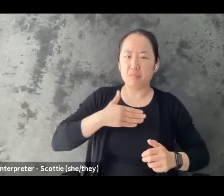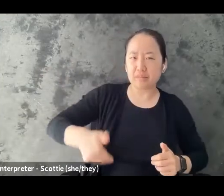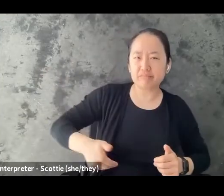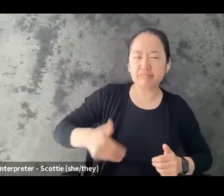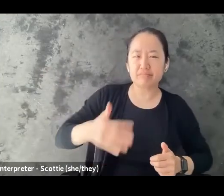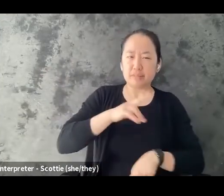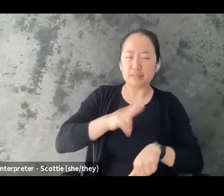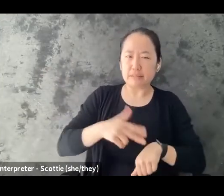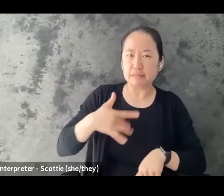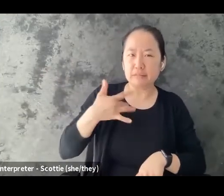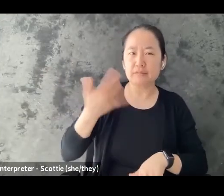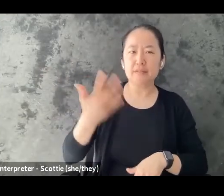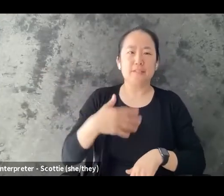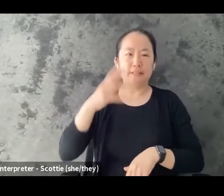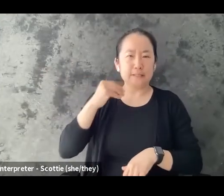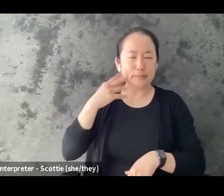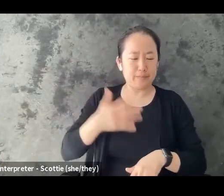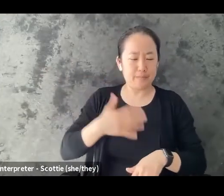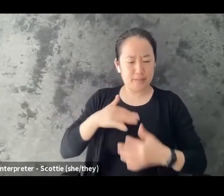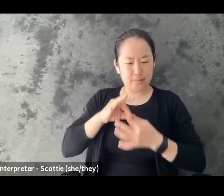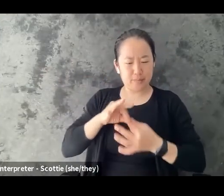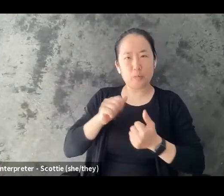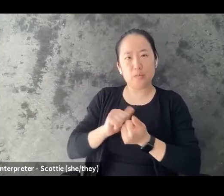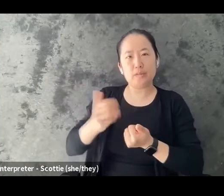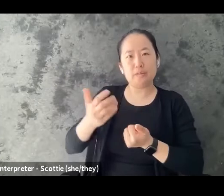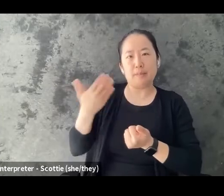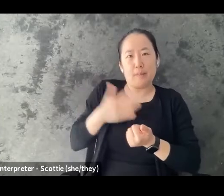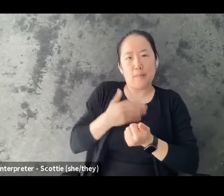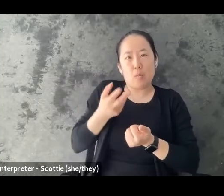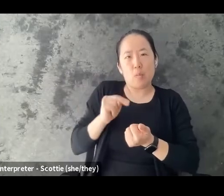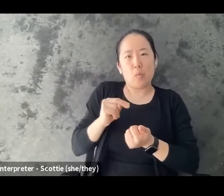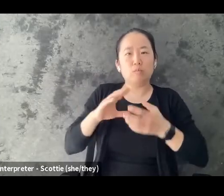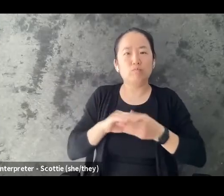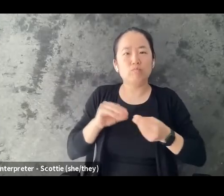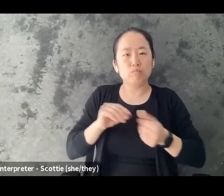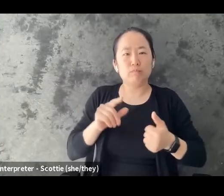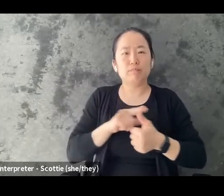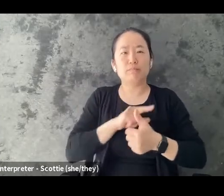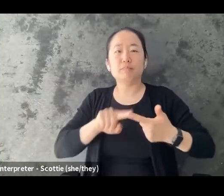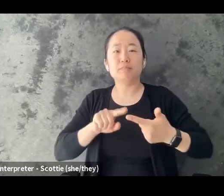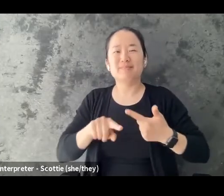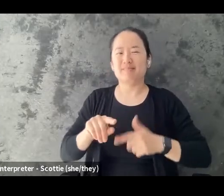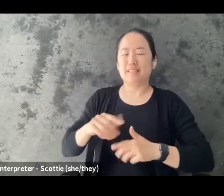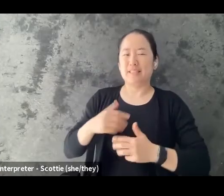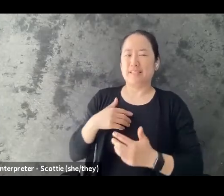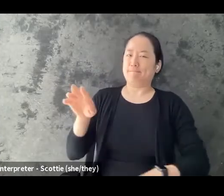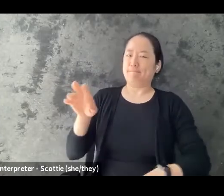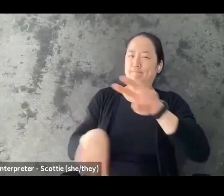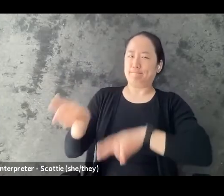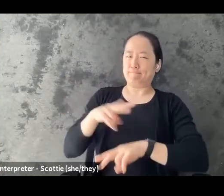with our own stories, as well as evaluating strategies and methods and ways of thinking about how we can share our stories